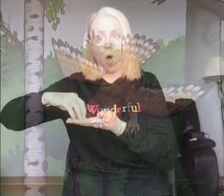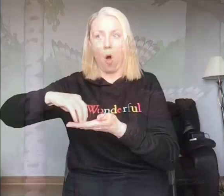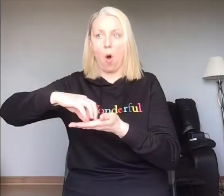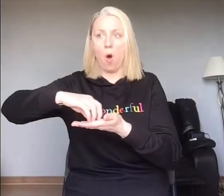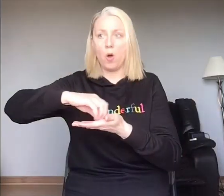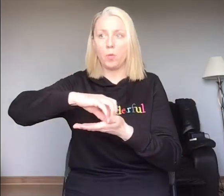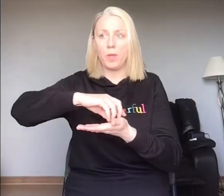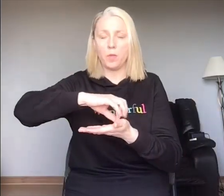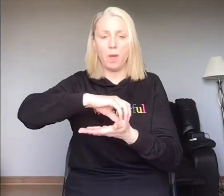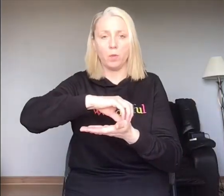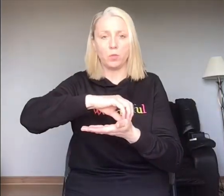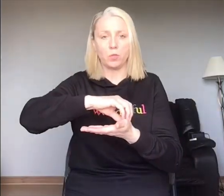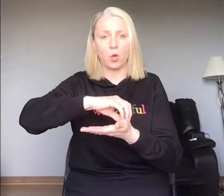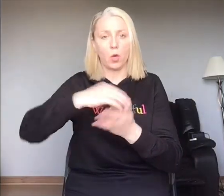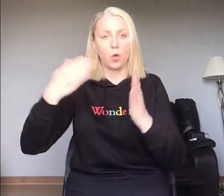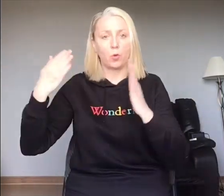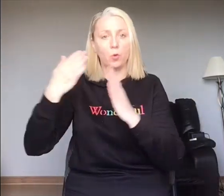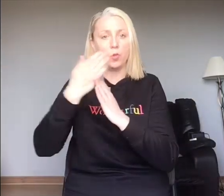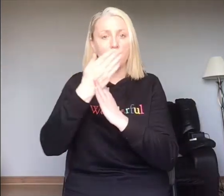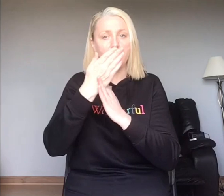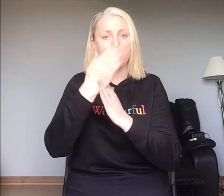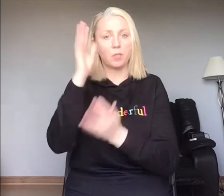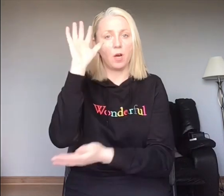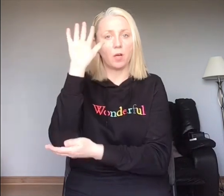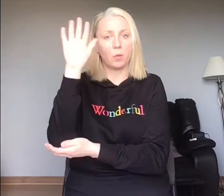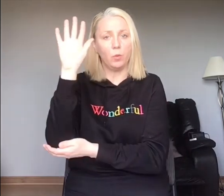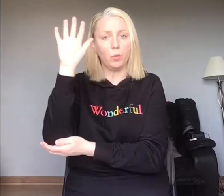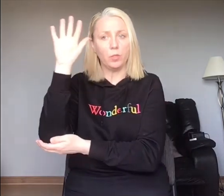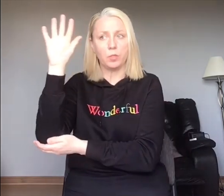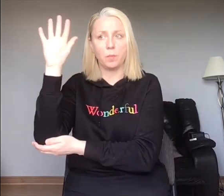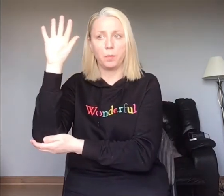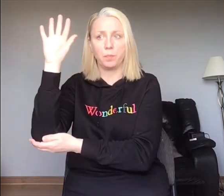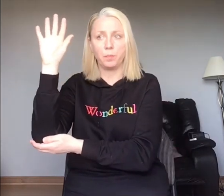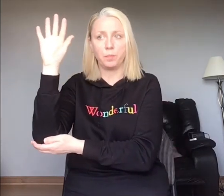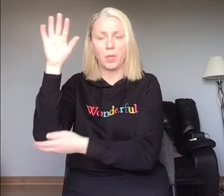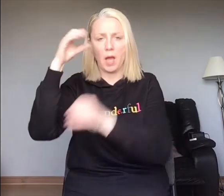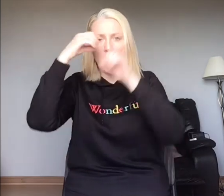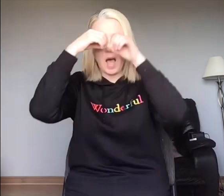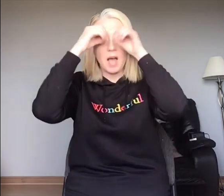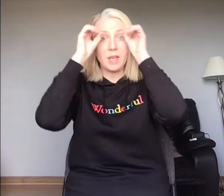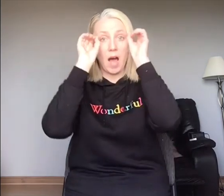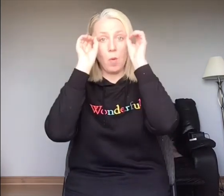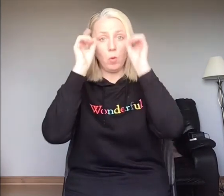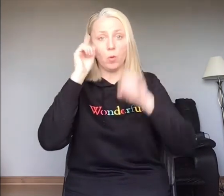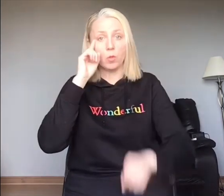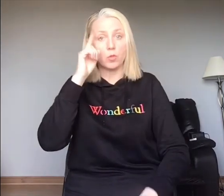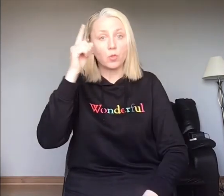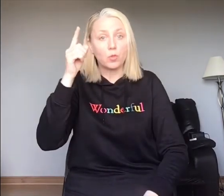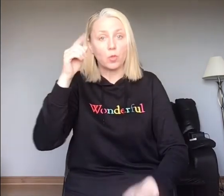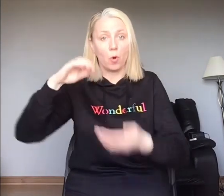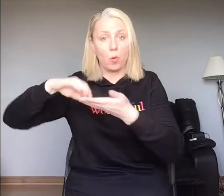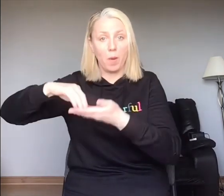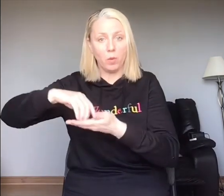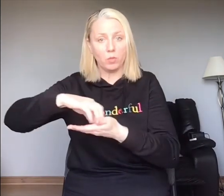On went the mouse through the deep dark woods. An owl saw the mouse,